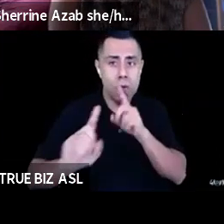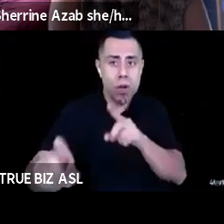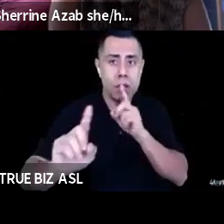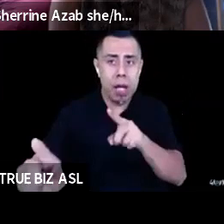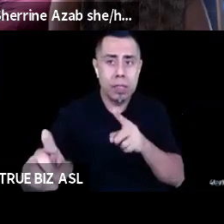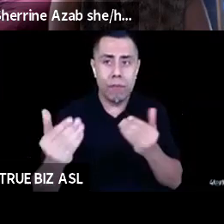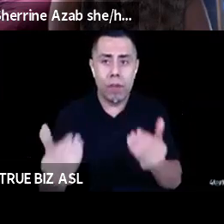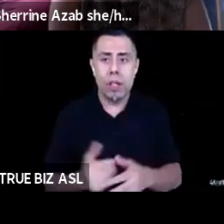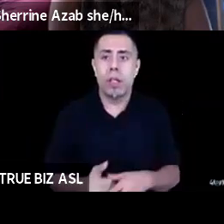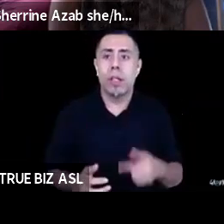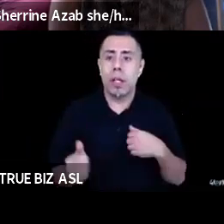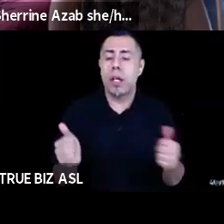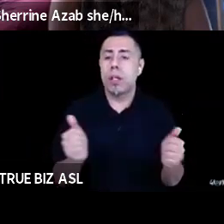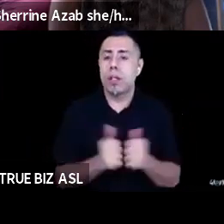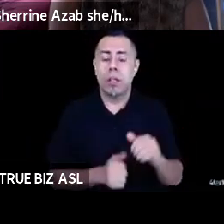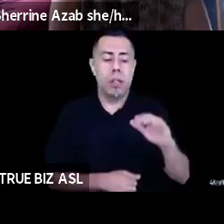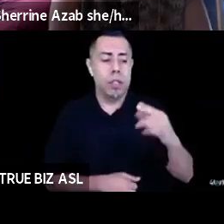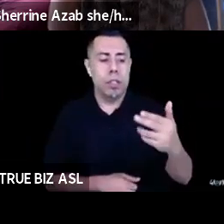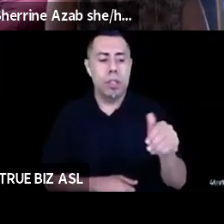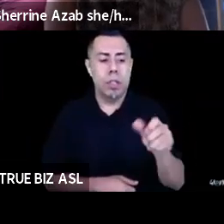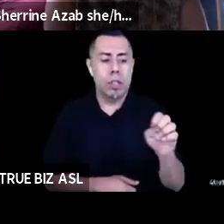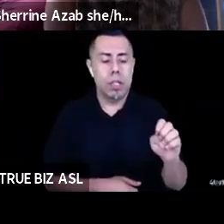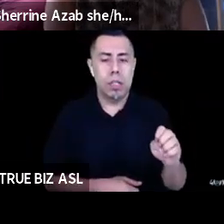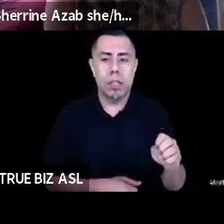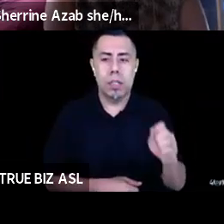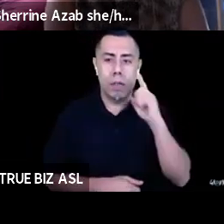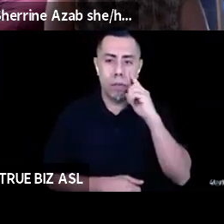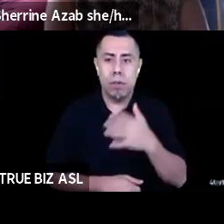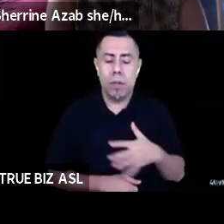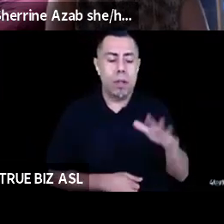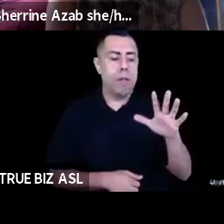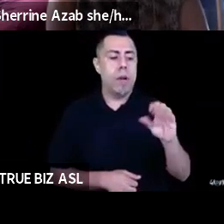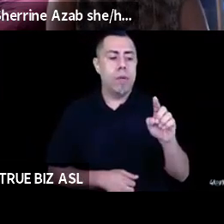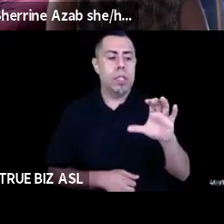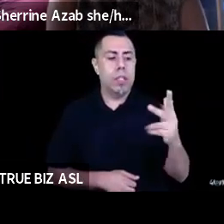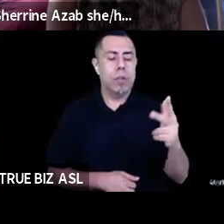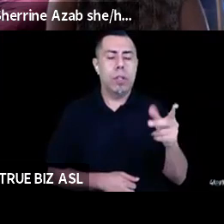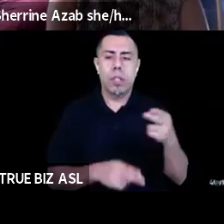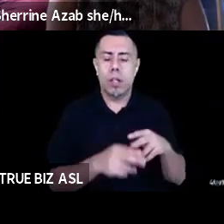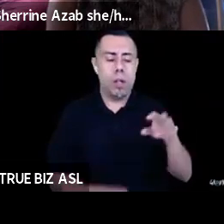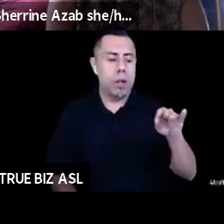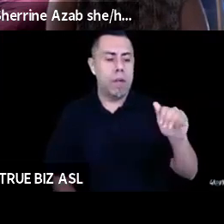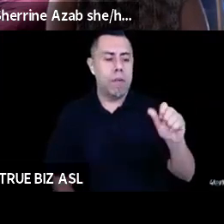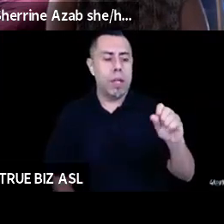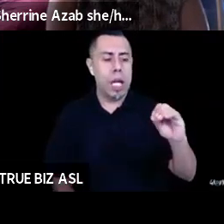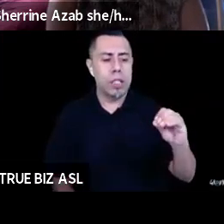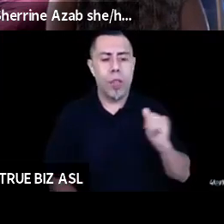with chase for my 501 C three fiasco theater. And with octopus theatricals, which is